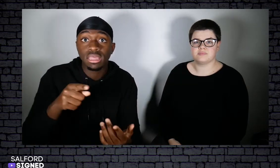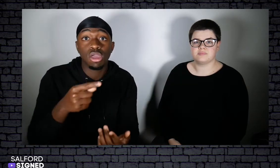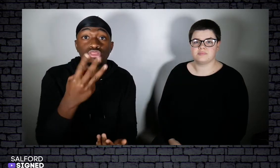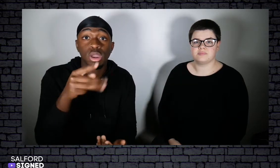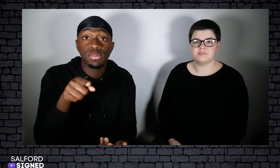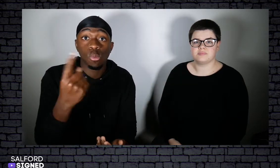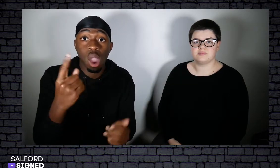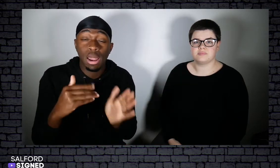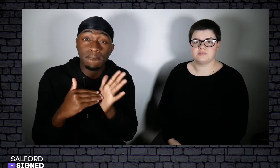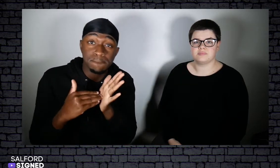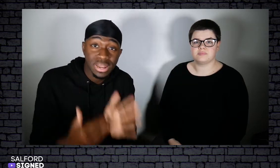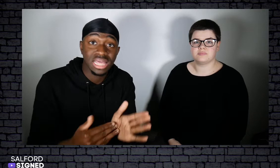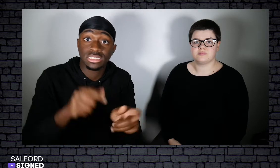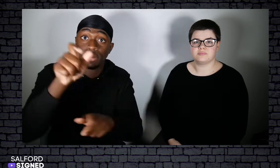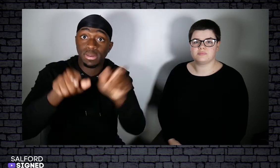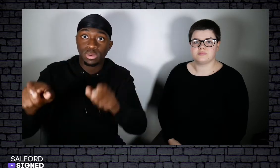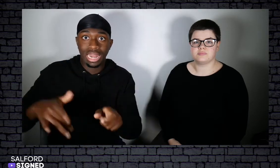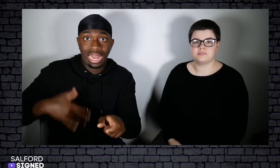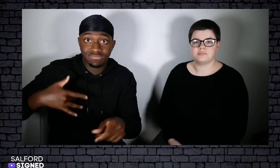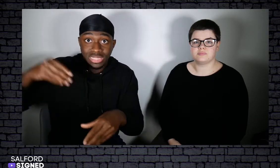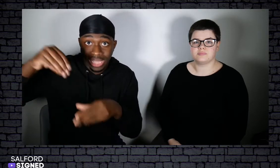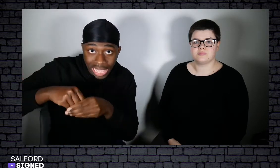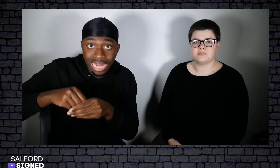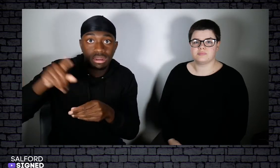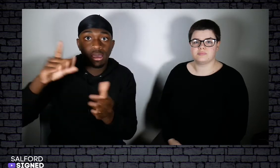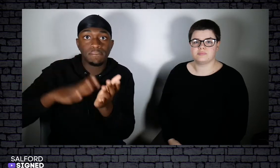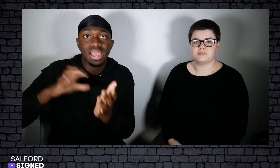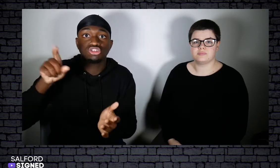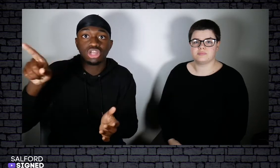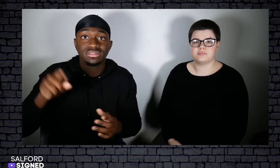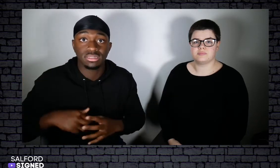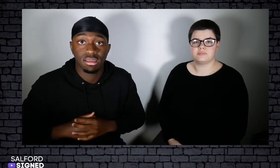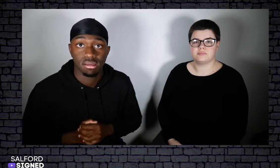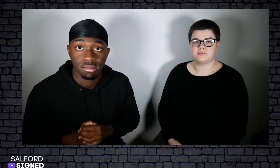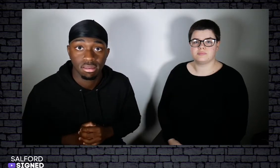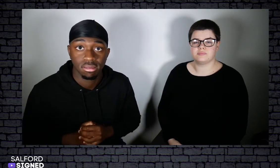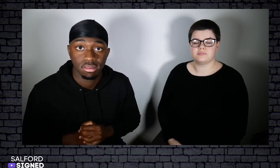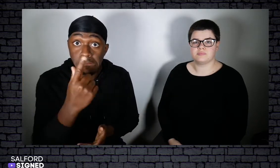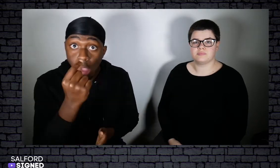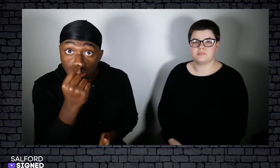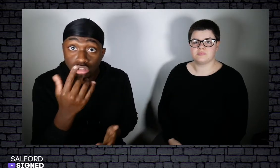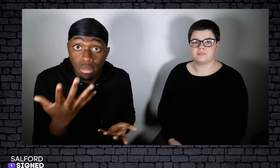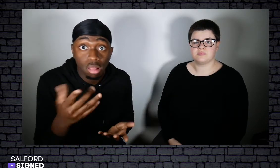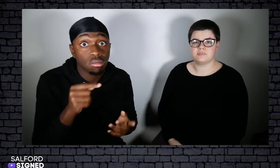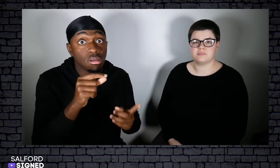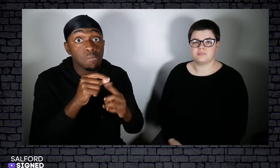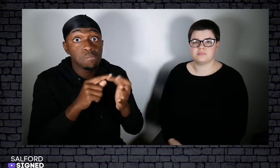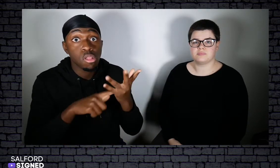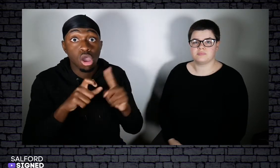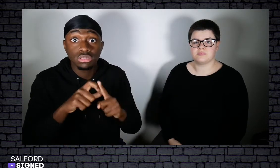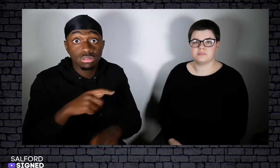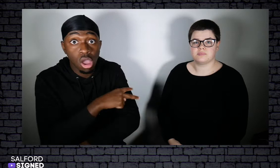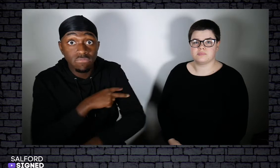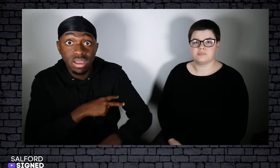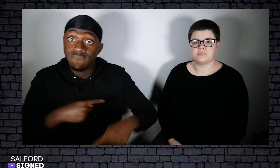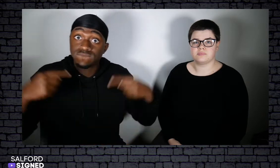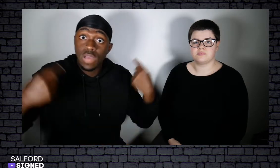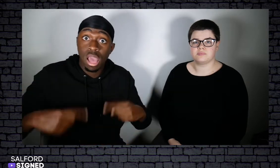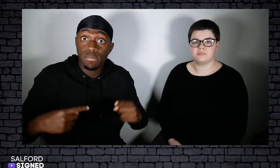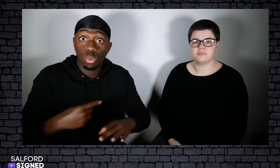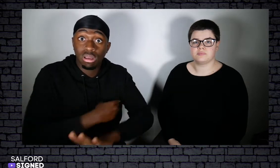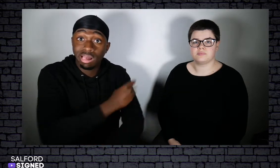million people in Greater Manchester so it's not possible for Plodd offices to be available